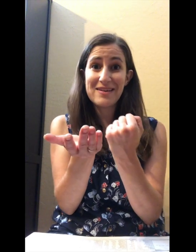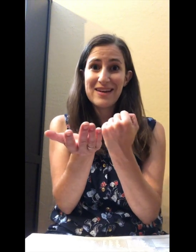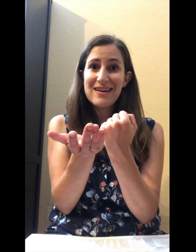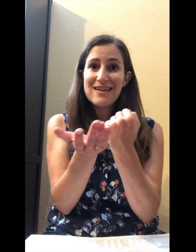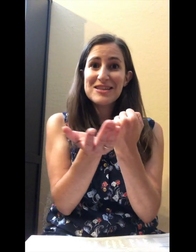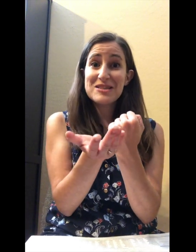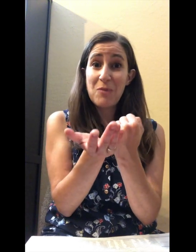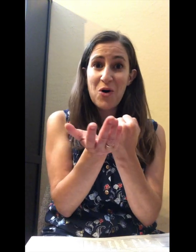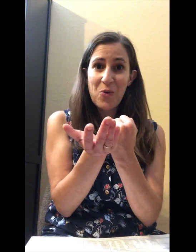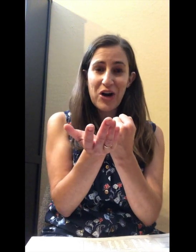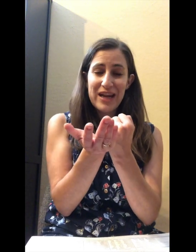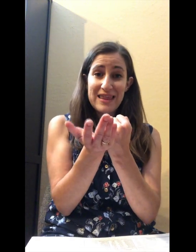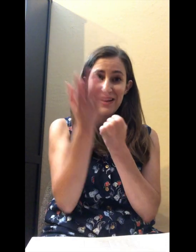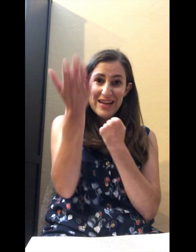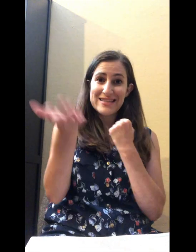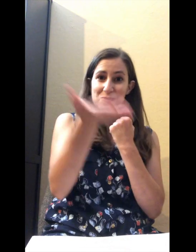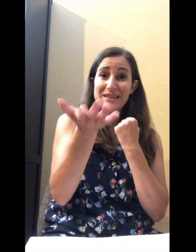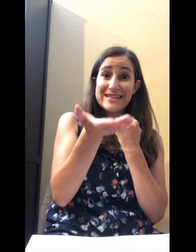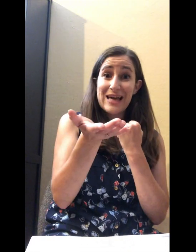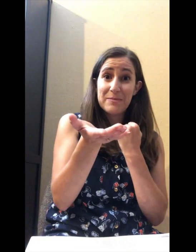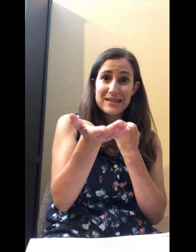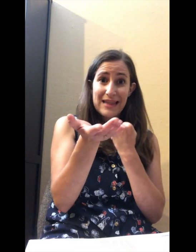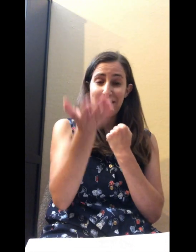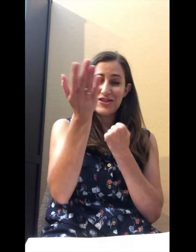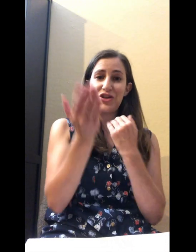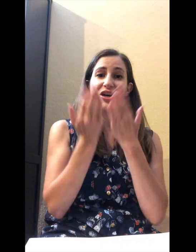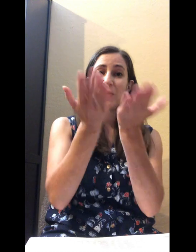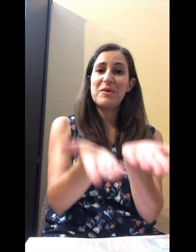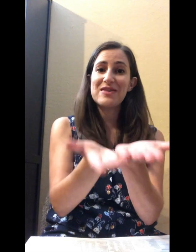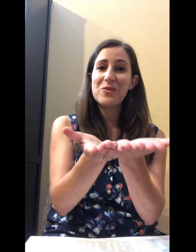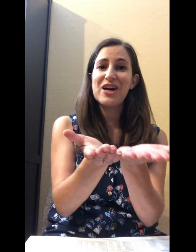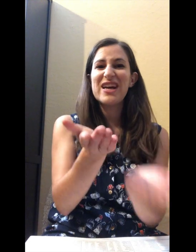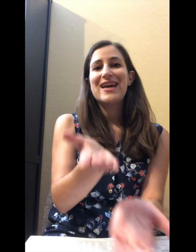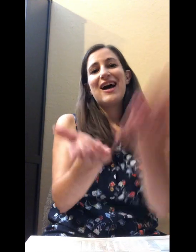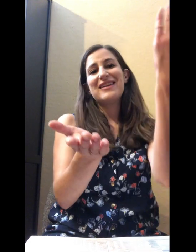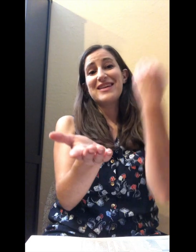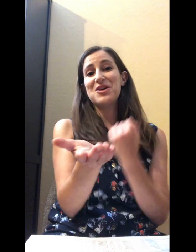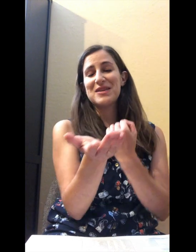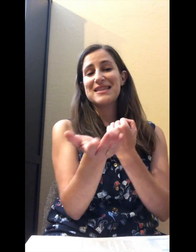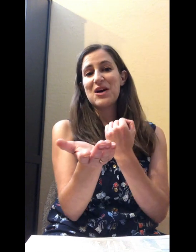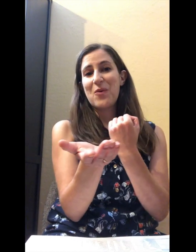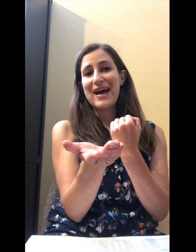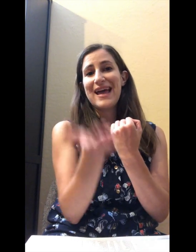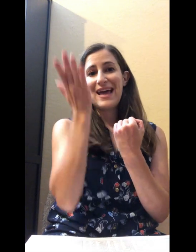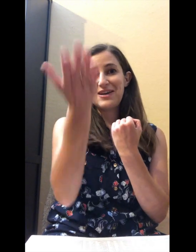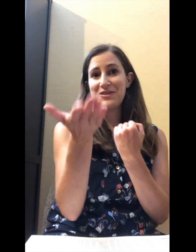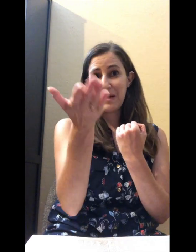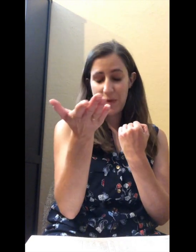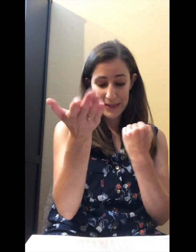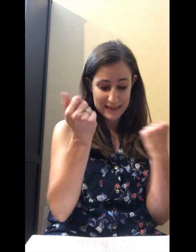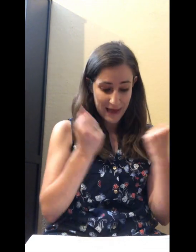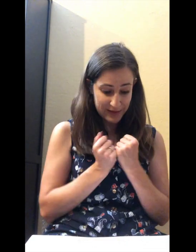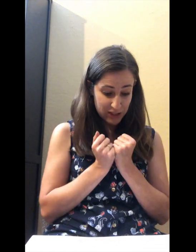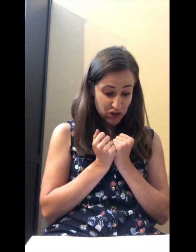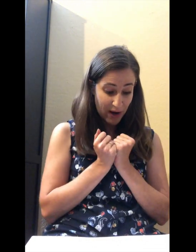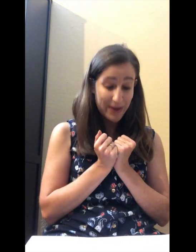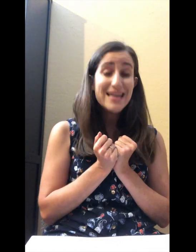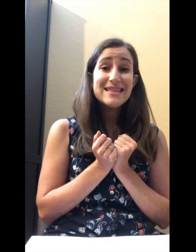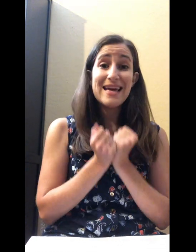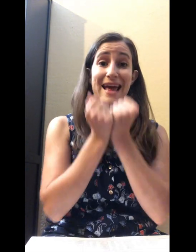small word in there and see what comes left. So you're gonna repeat the word. I'll tell you what to take away and you'll tell me what's left. Let's try one. Say